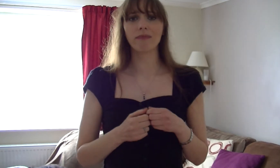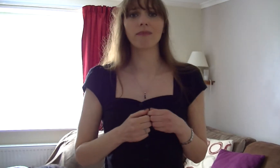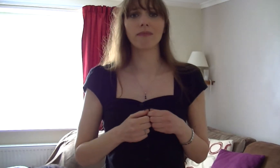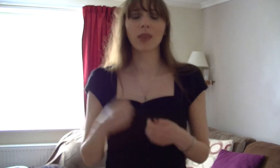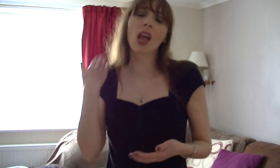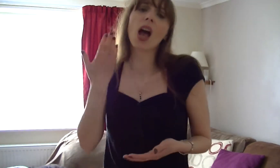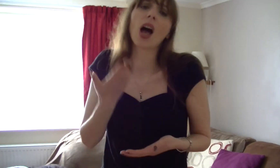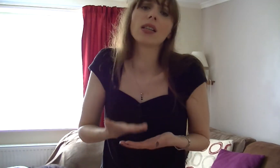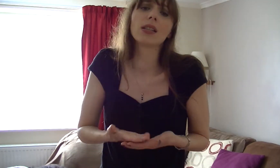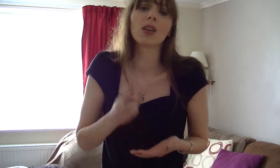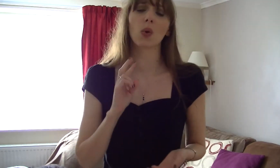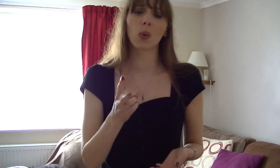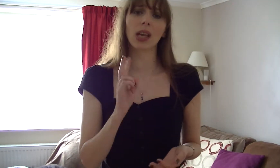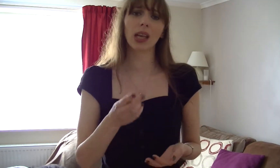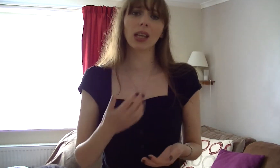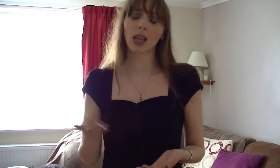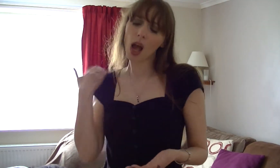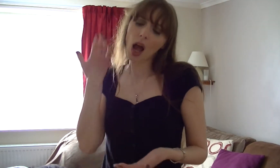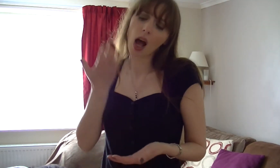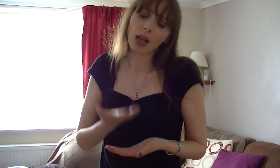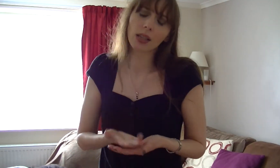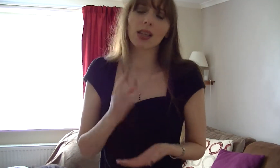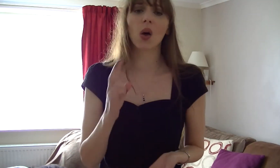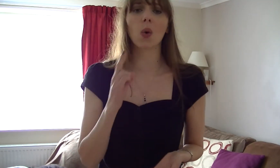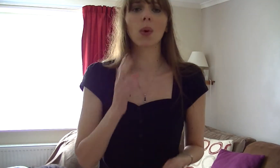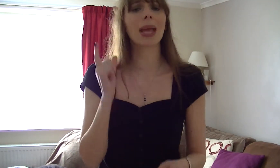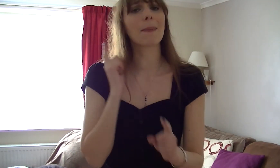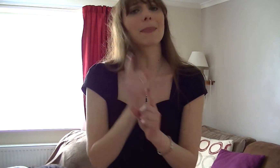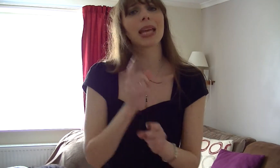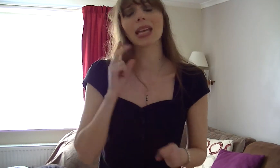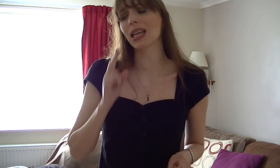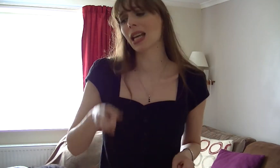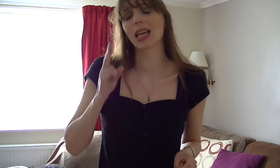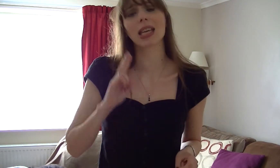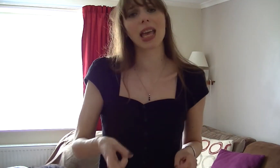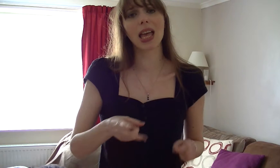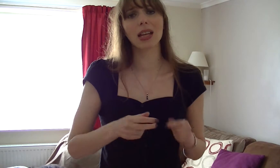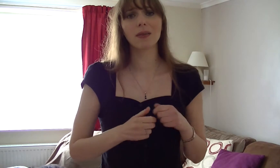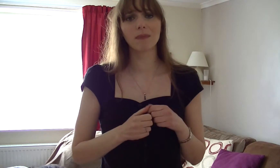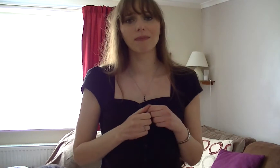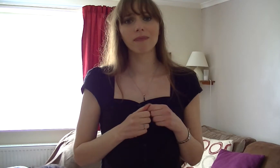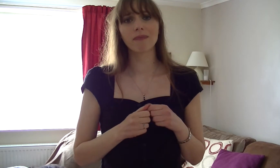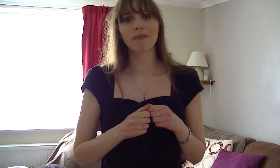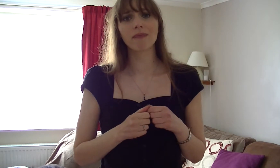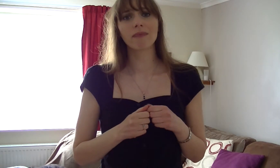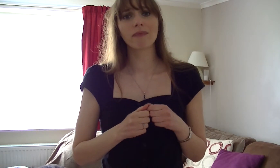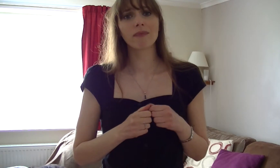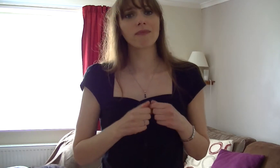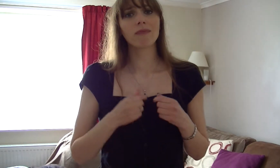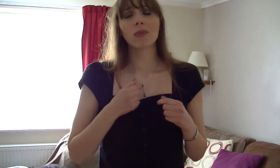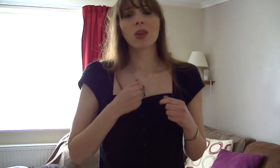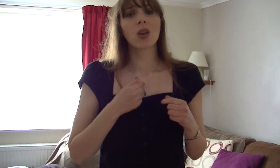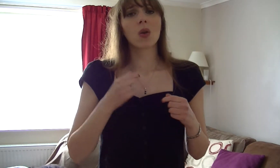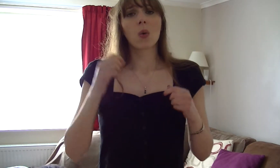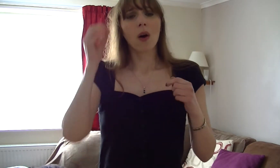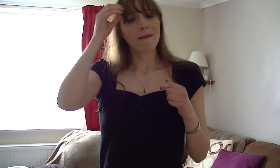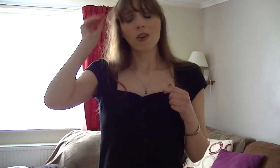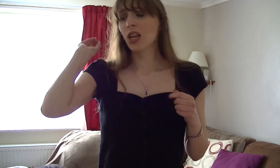Until we, until we meet again And I won't forget you